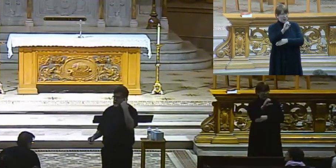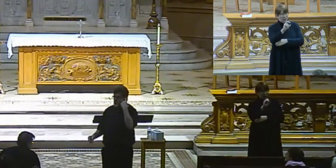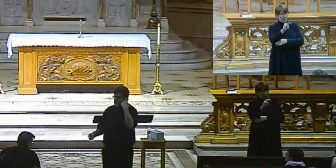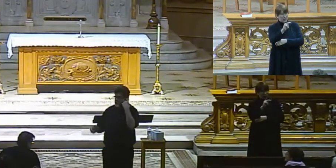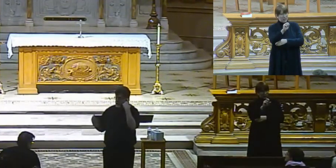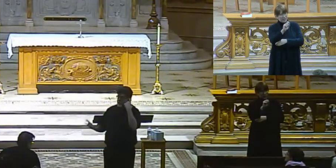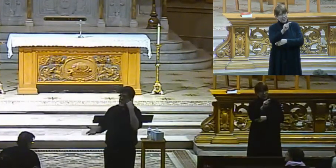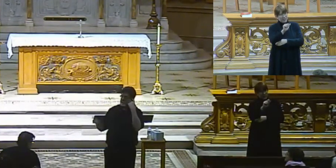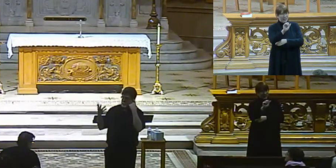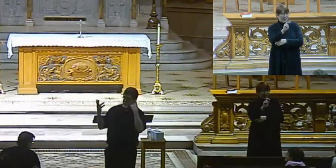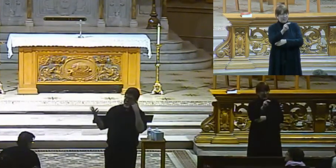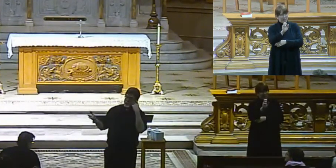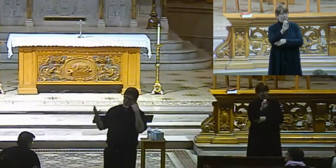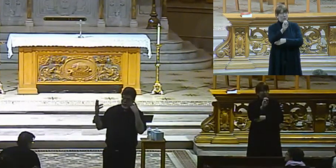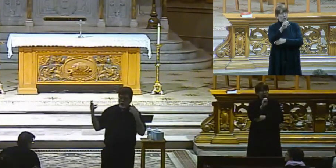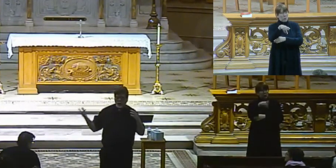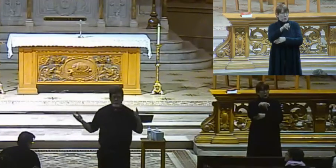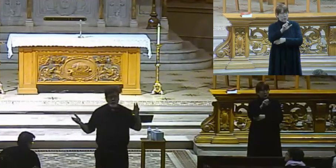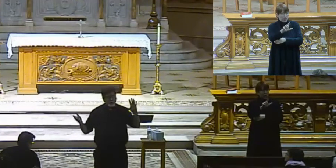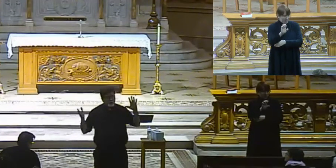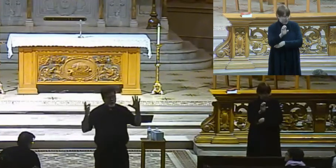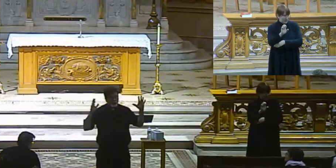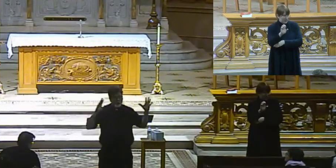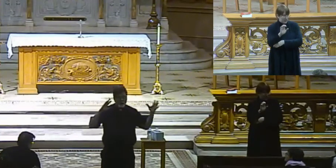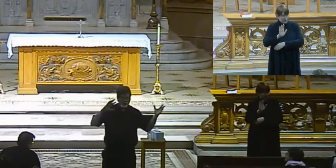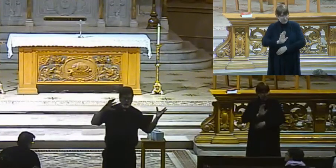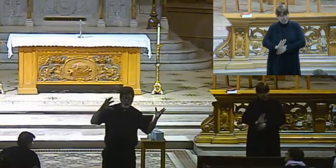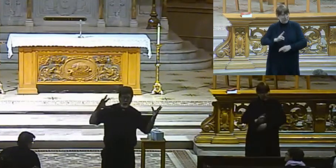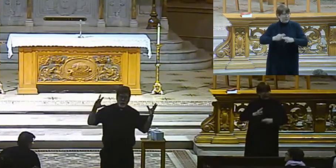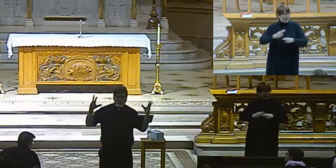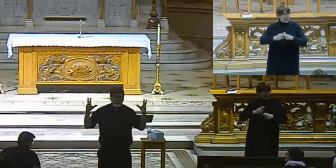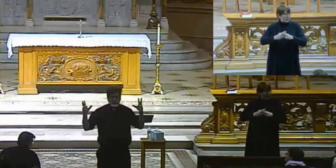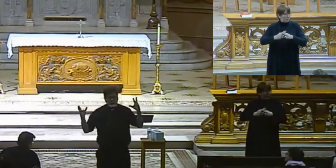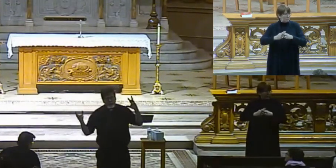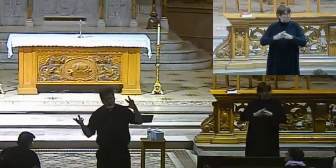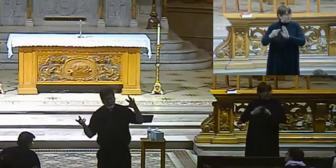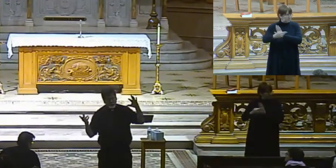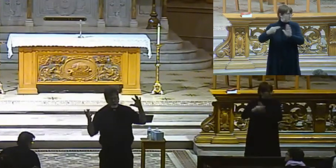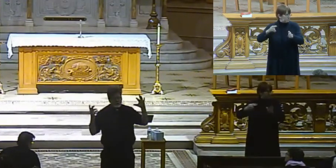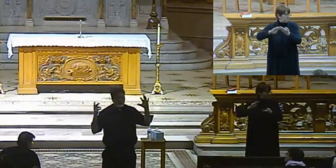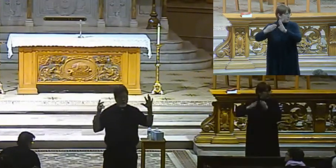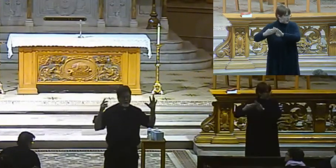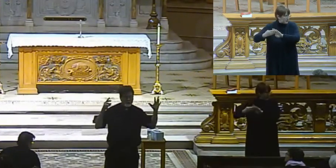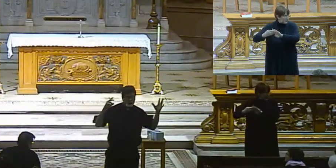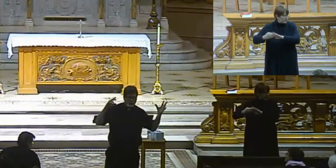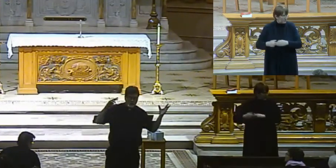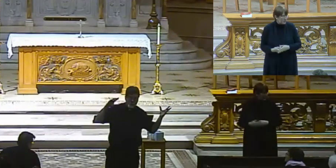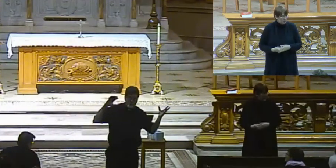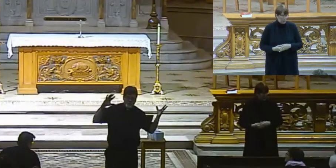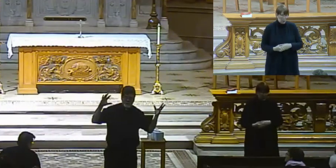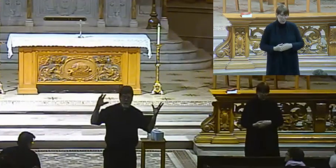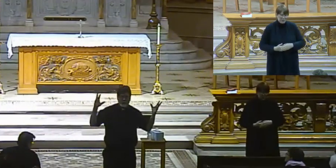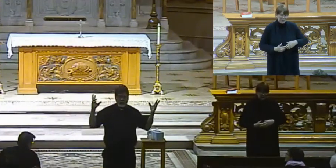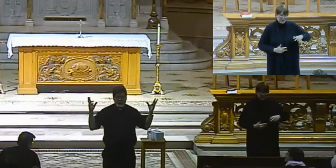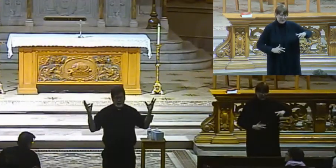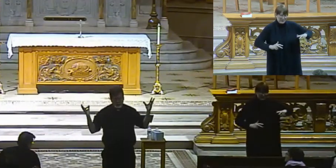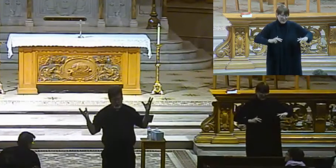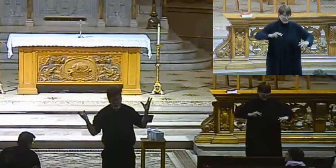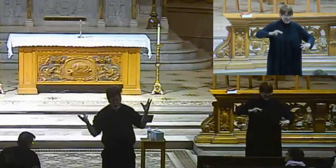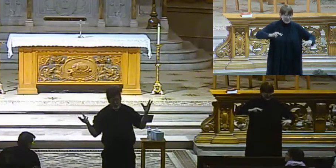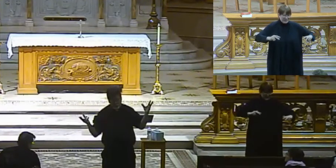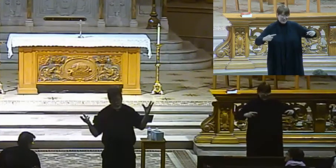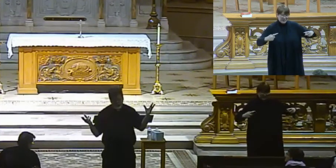after himself, and then he began building that city up. So there was tension between Rome and